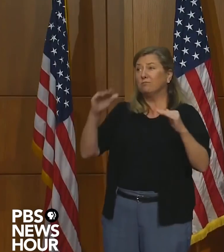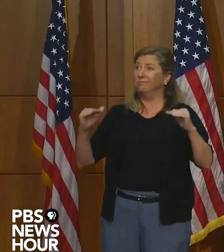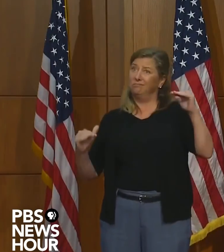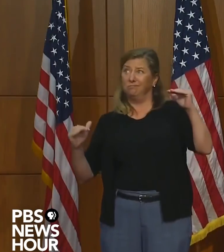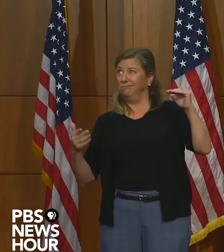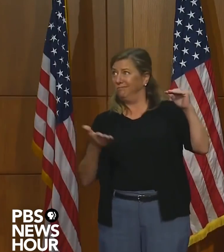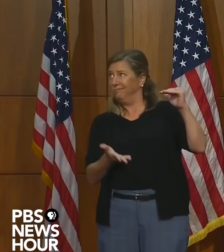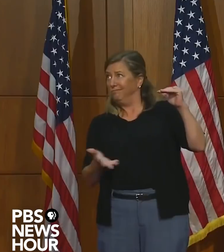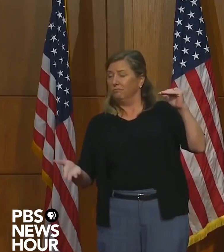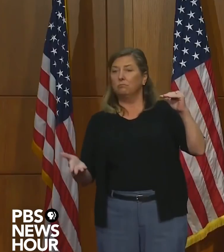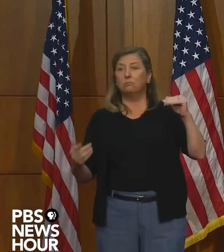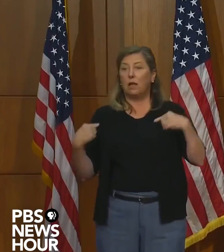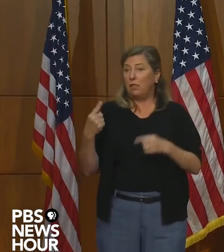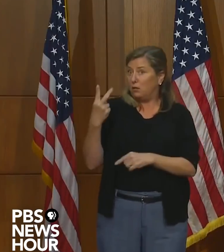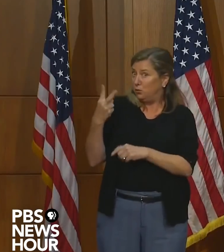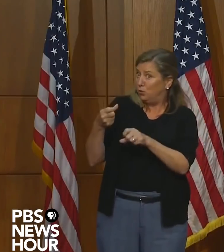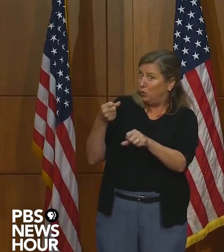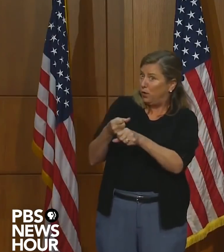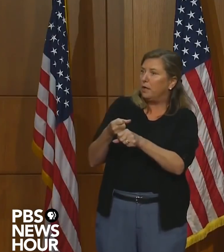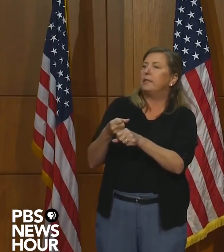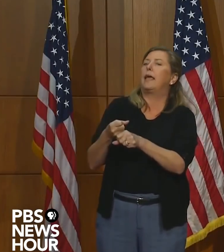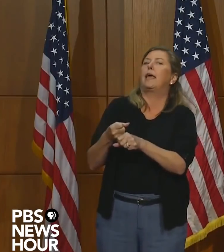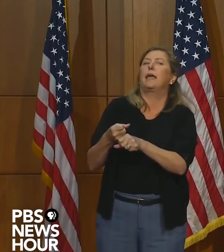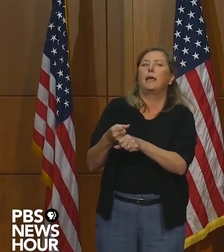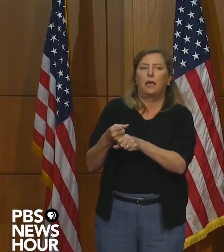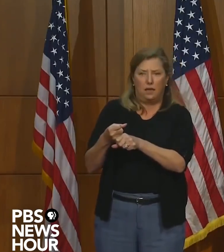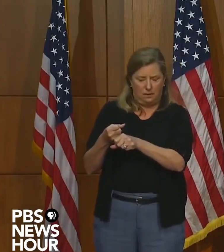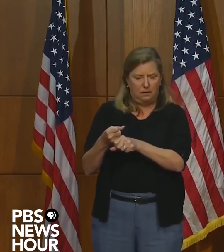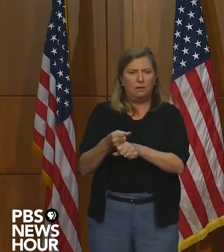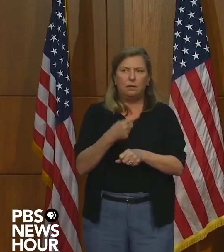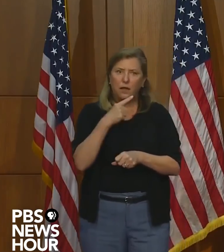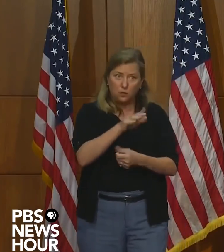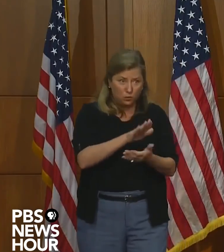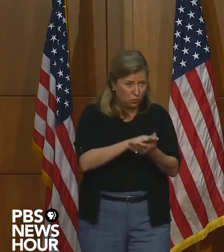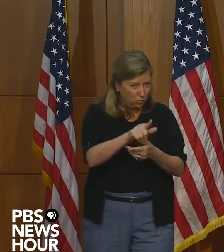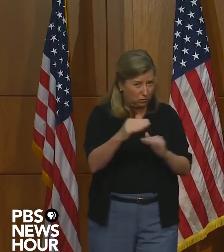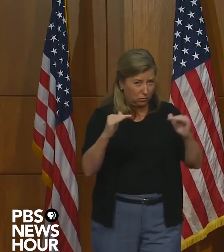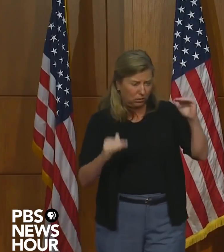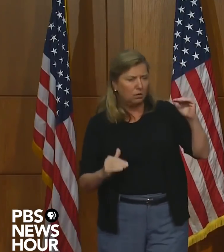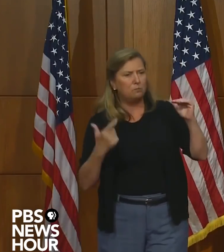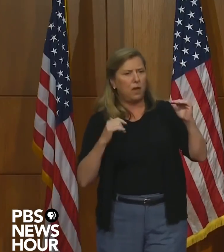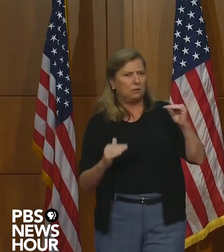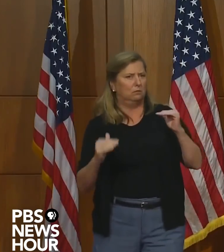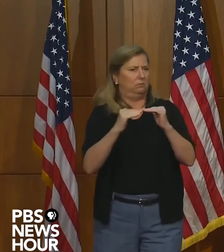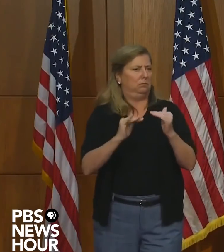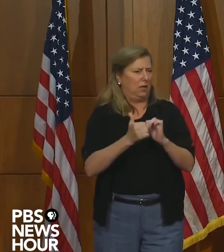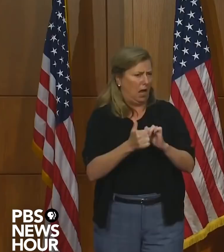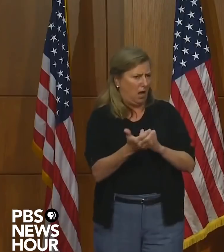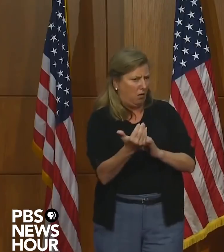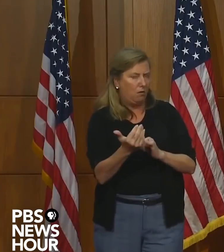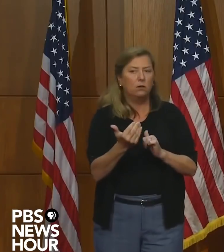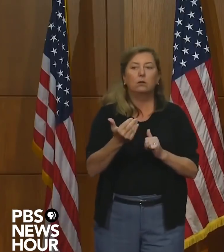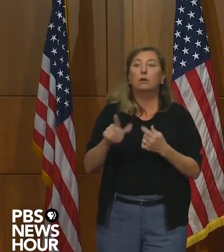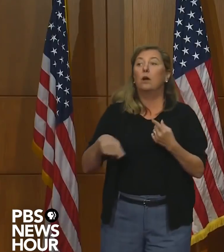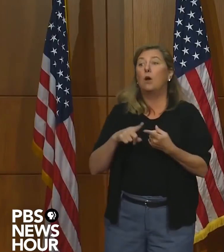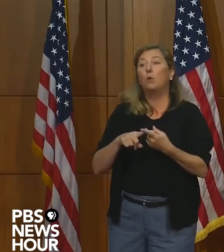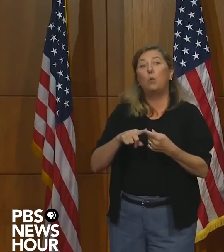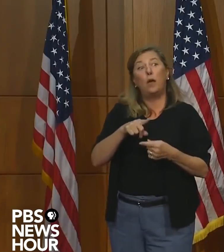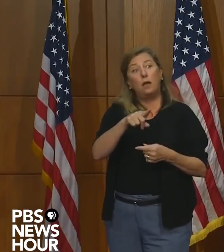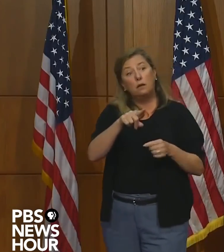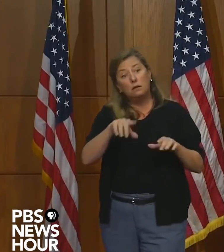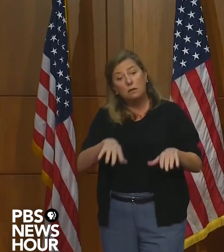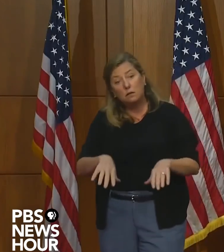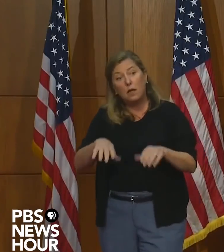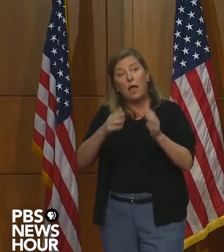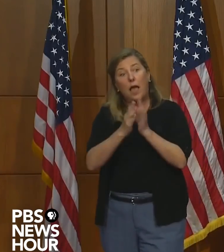only within the last two years at the point where we're actually holding our schools accountable. And as part of their school improvement plans, when they enter into state